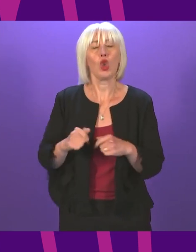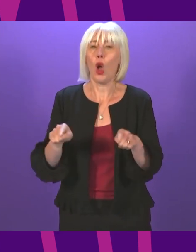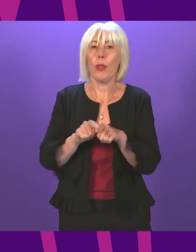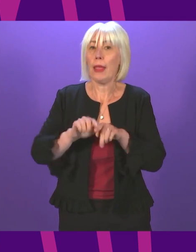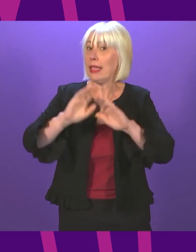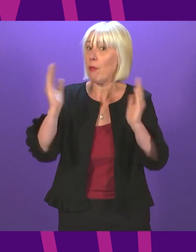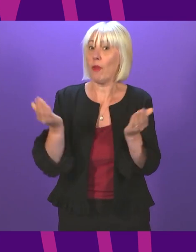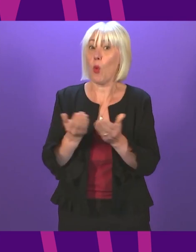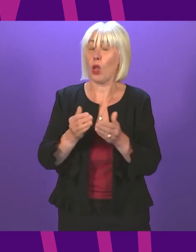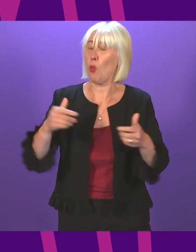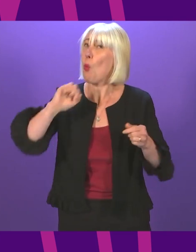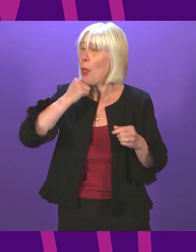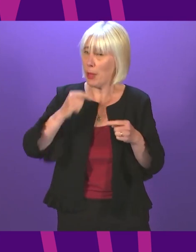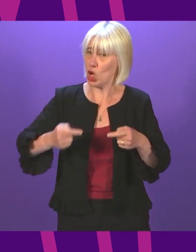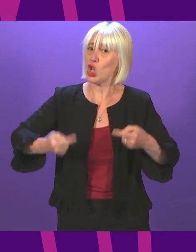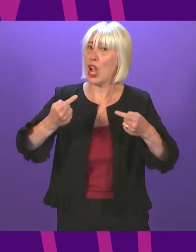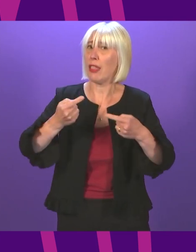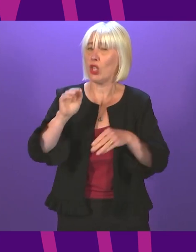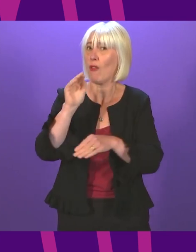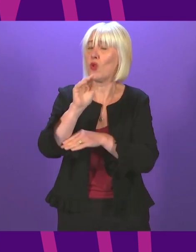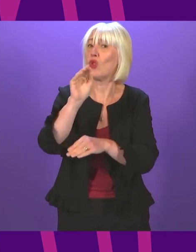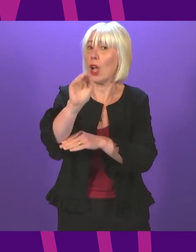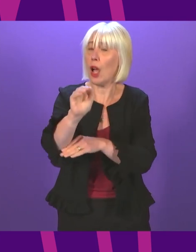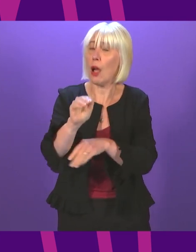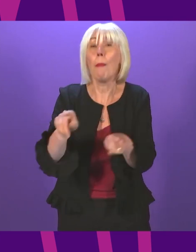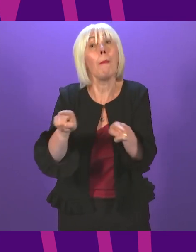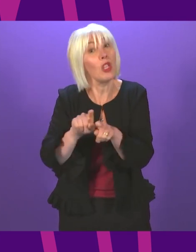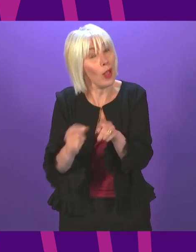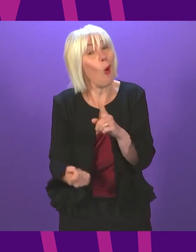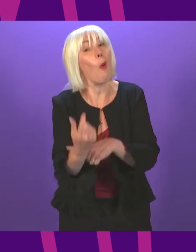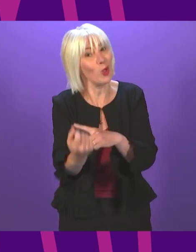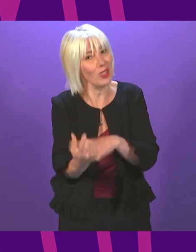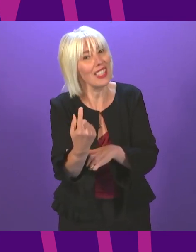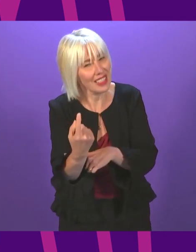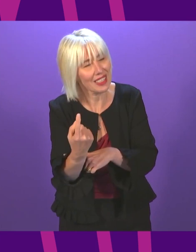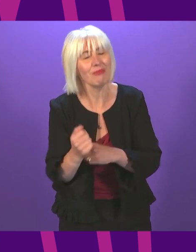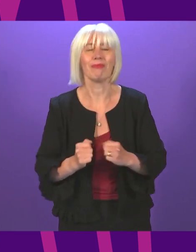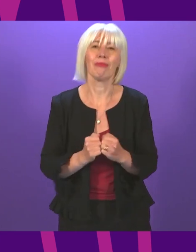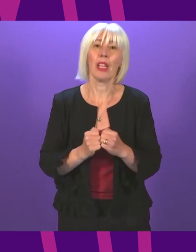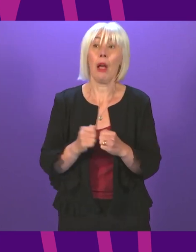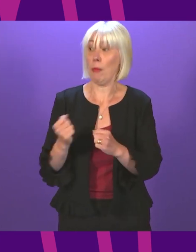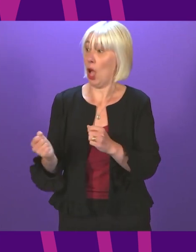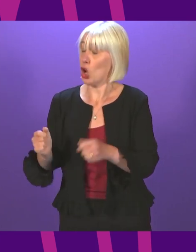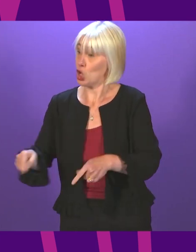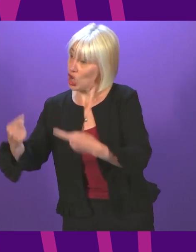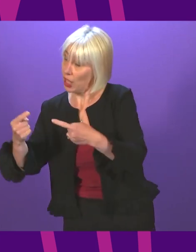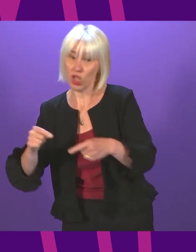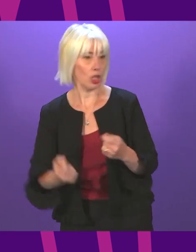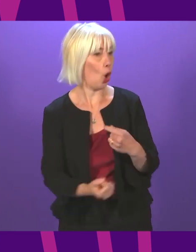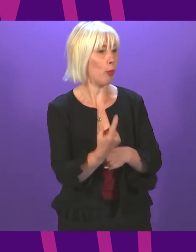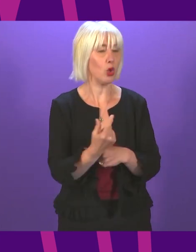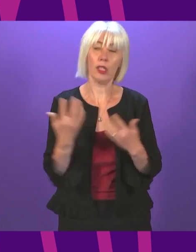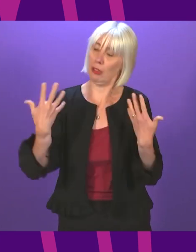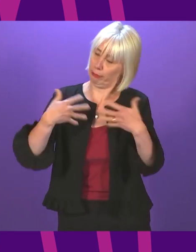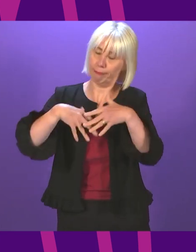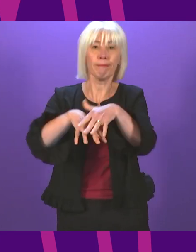in the years ahead, and also many opportunities, and many of these are deeply interrelated. We must